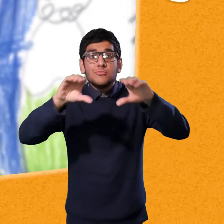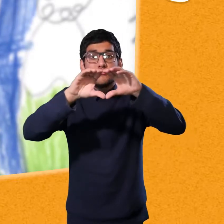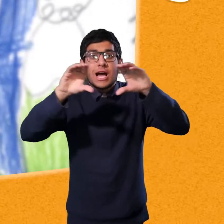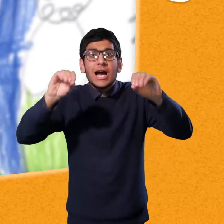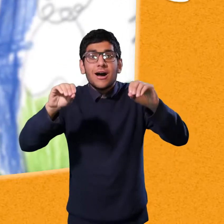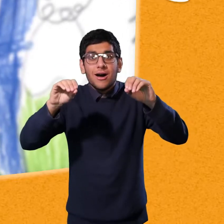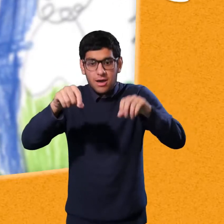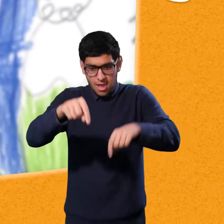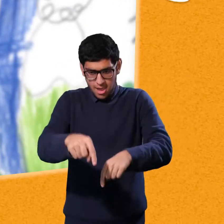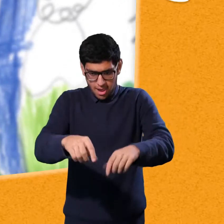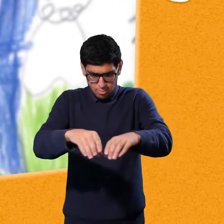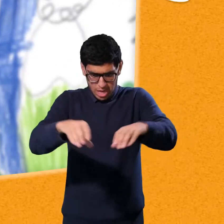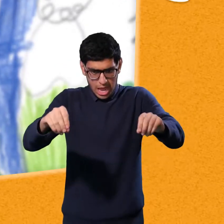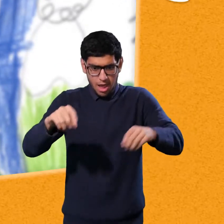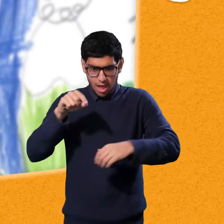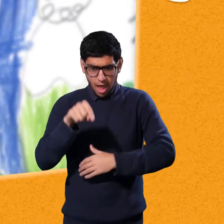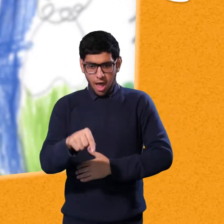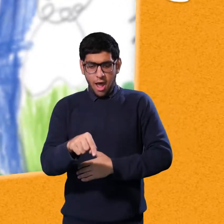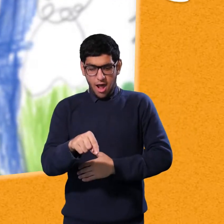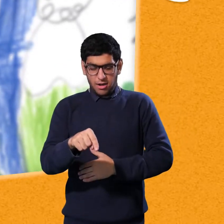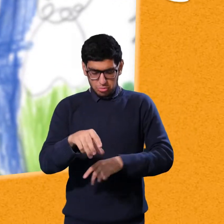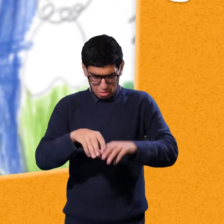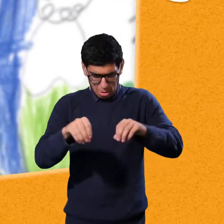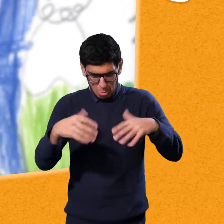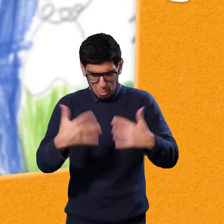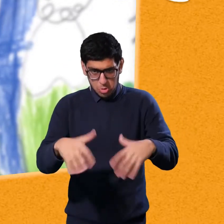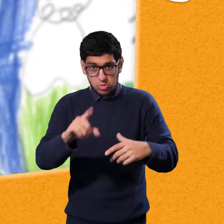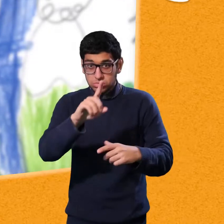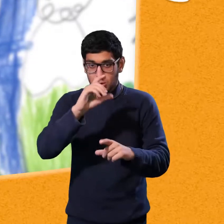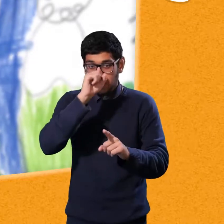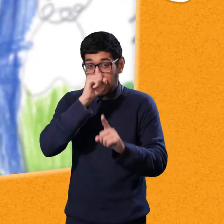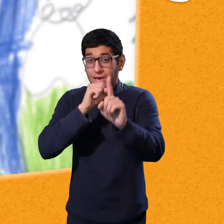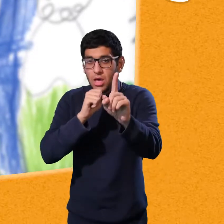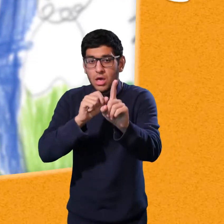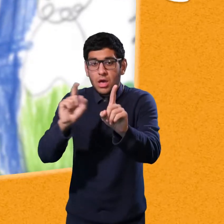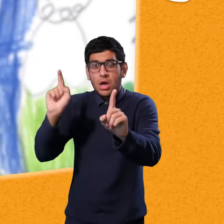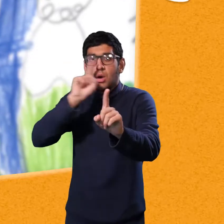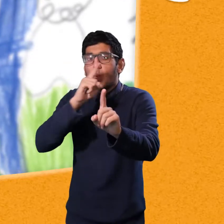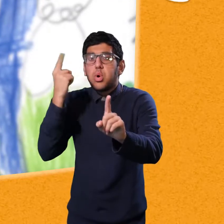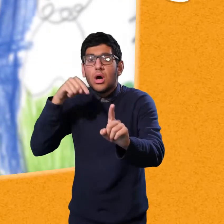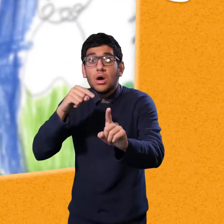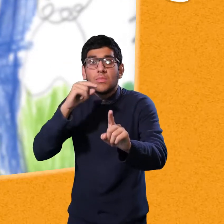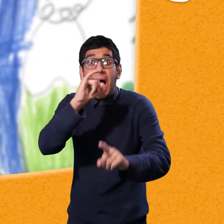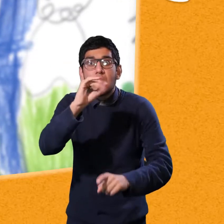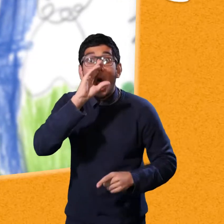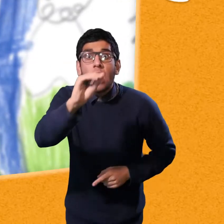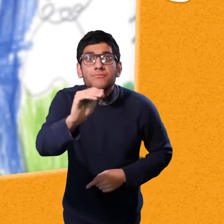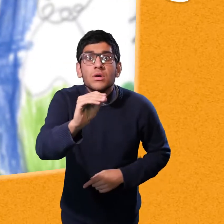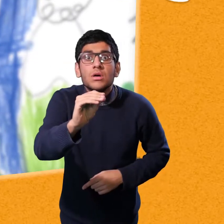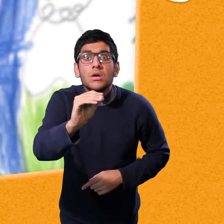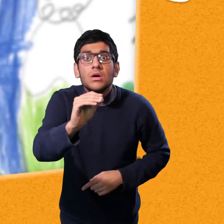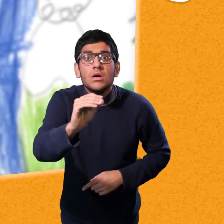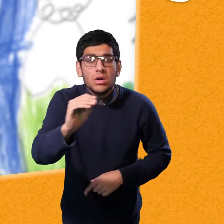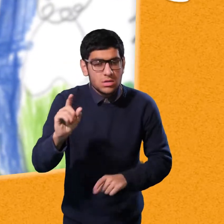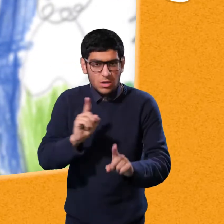And he saw a pile of bricks. And the little pig was looking at the bricks. Meanwhile, in the